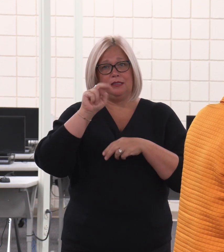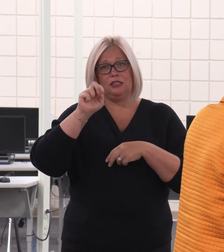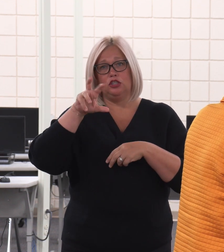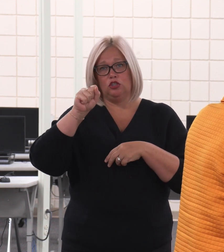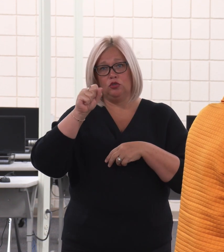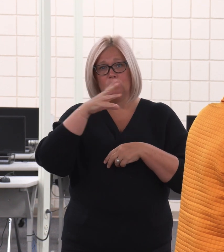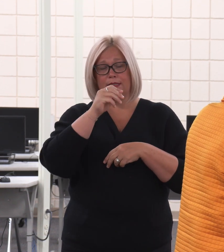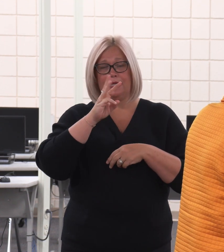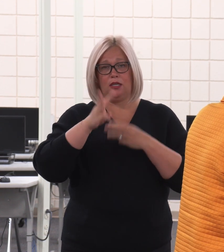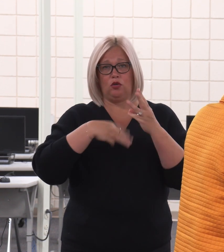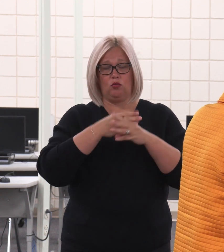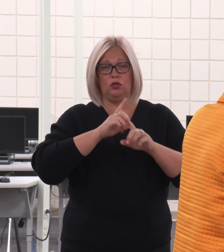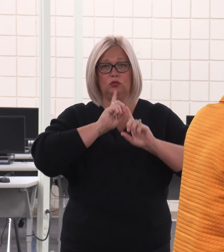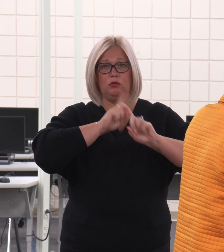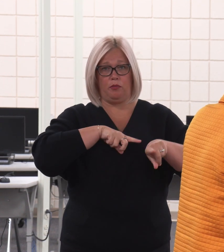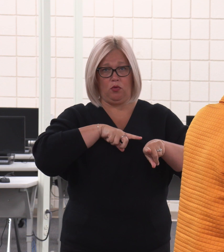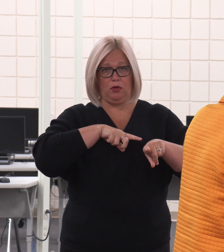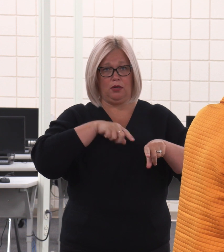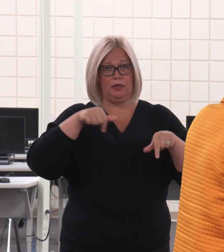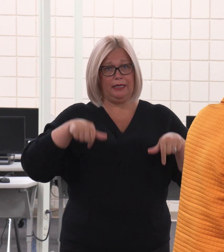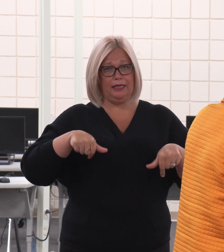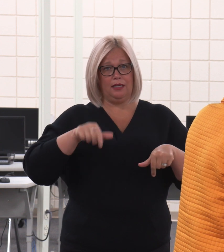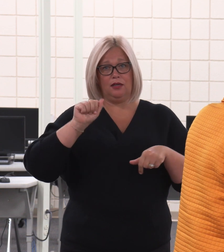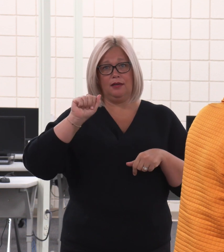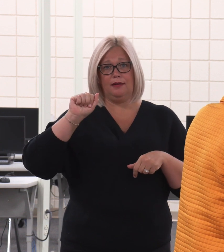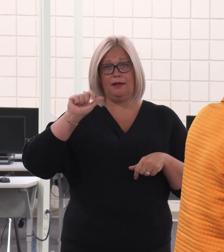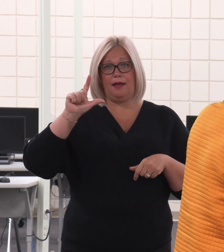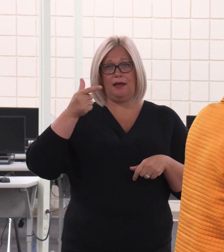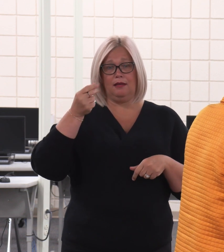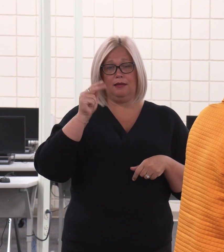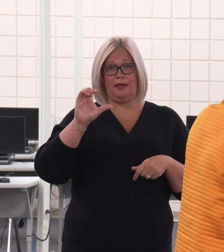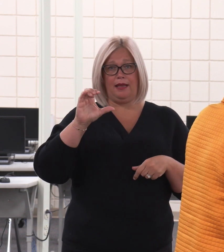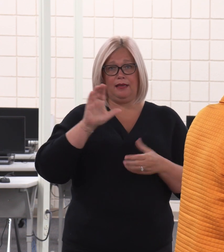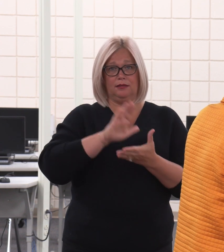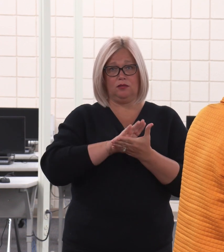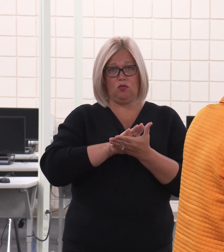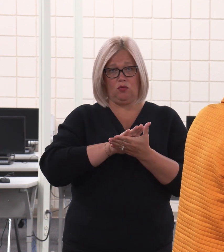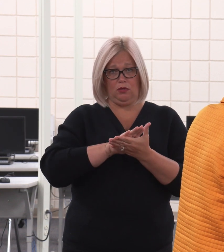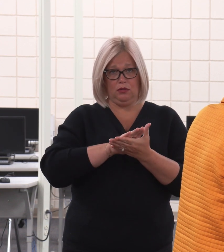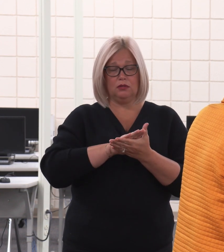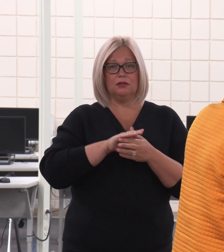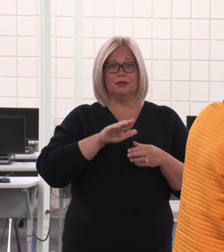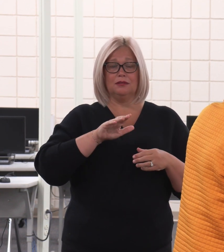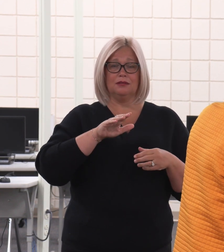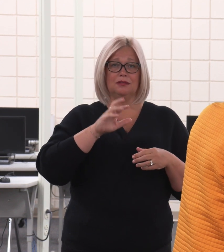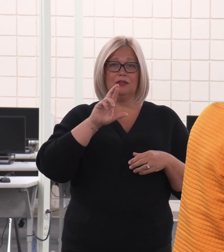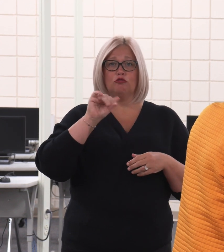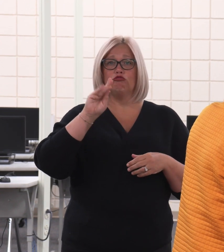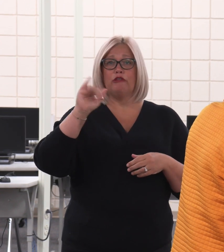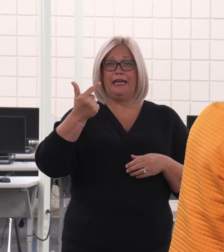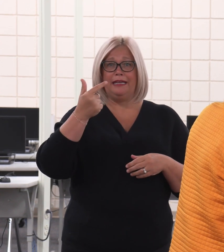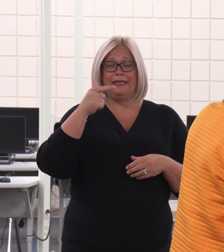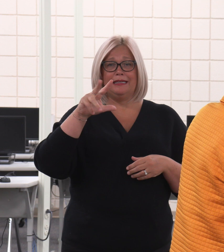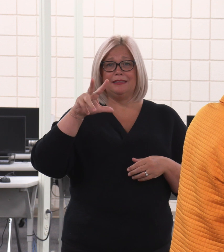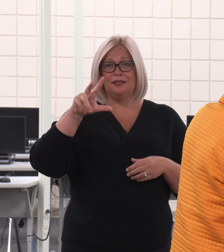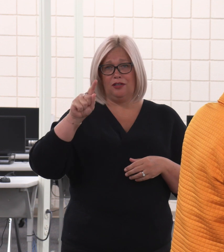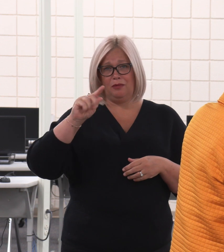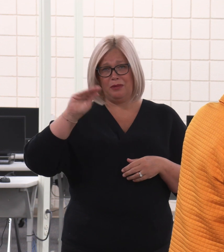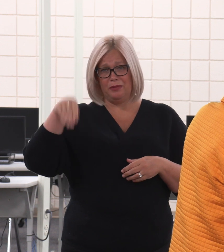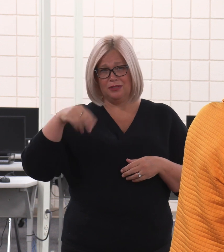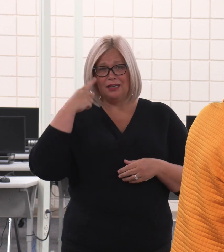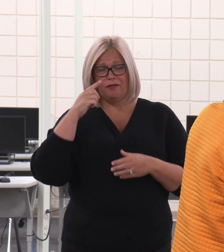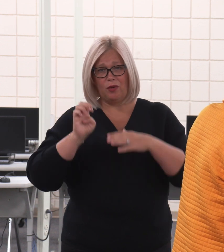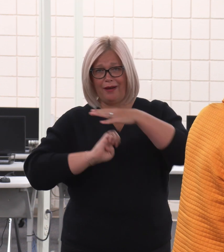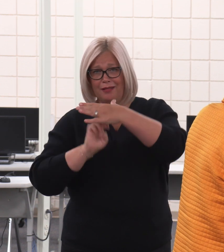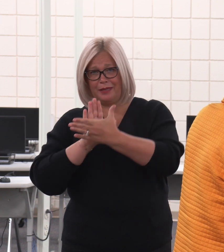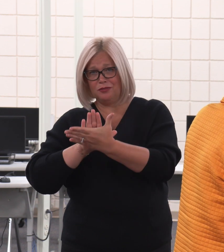Report, here in Elkinect schools, the rating is 31% for elementary students that